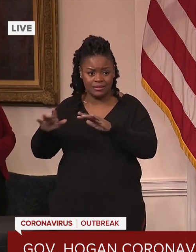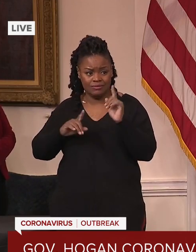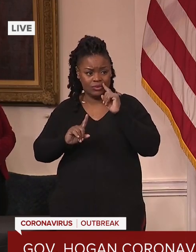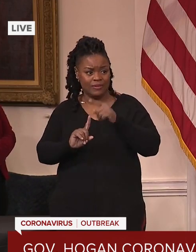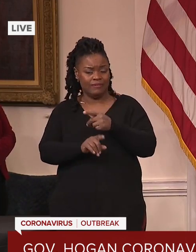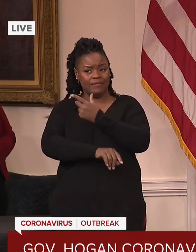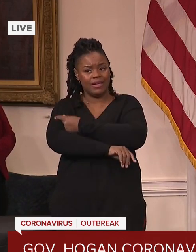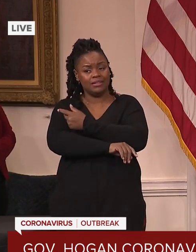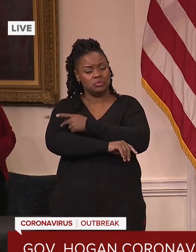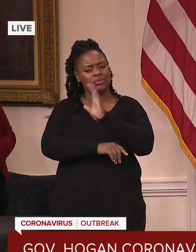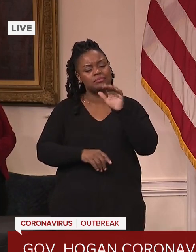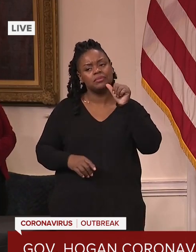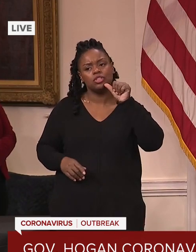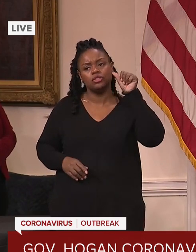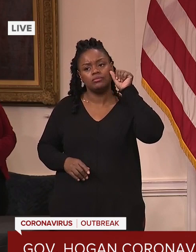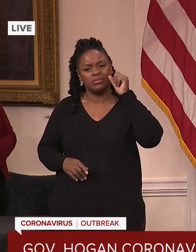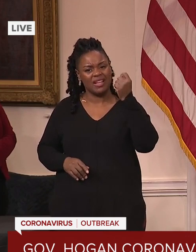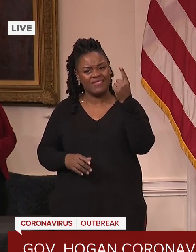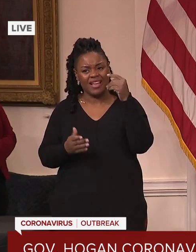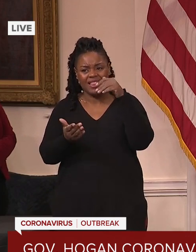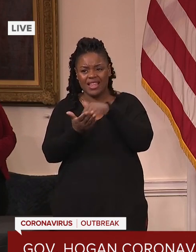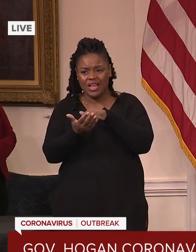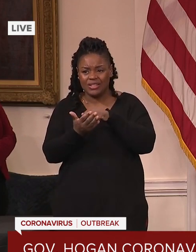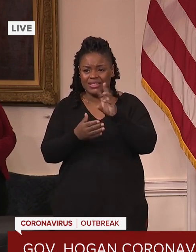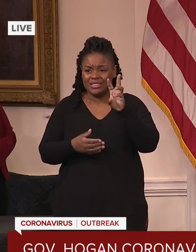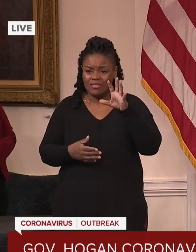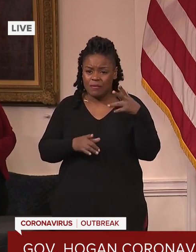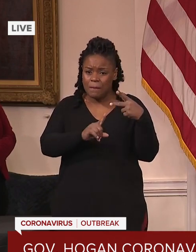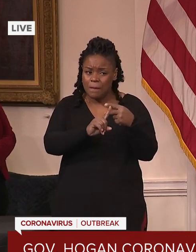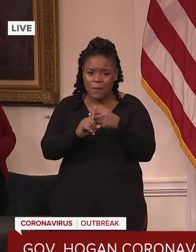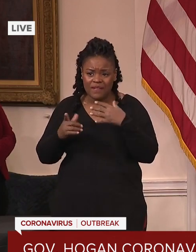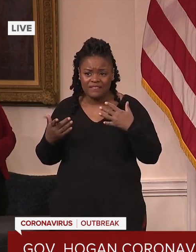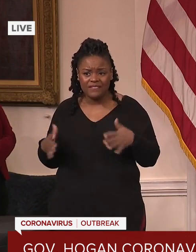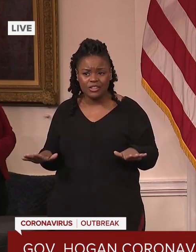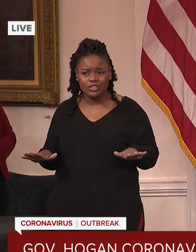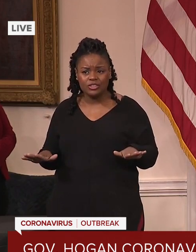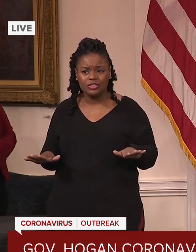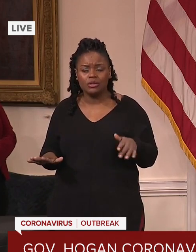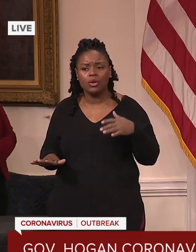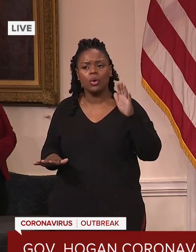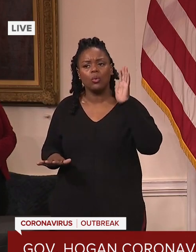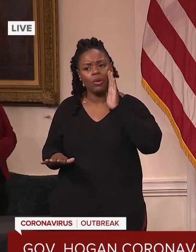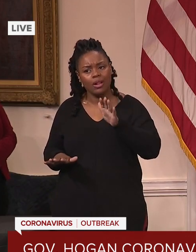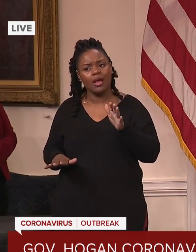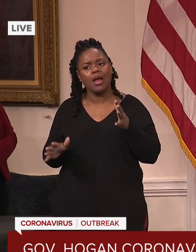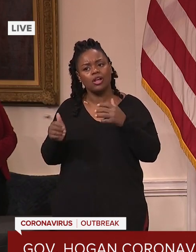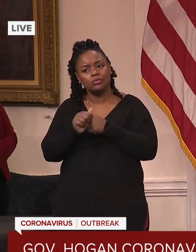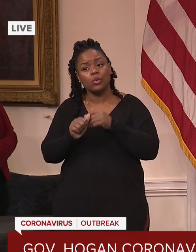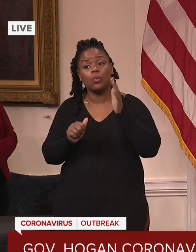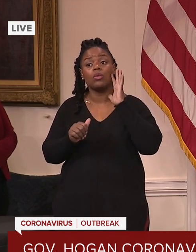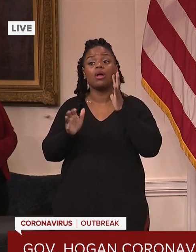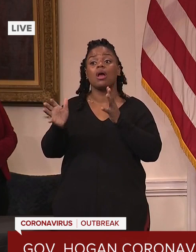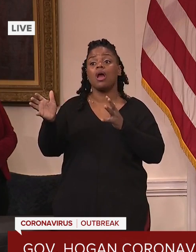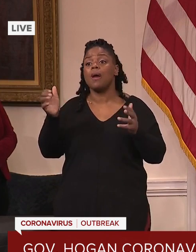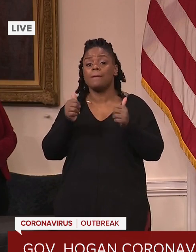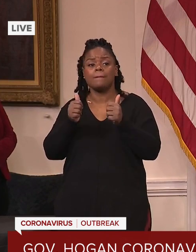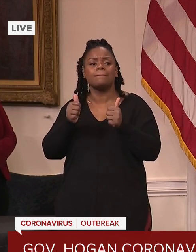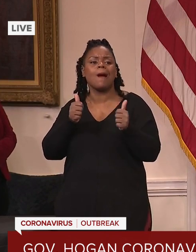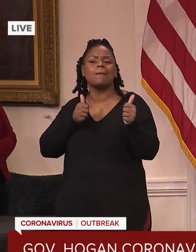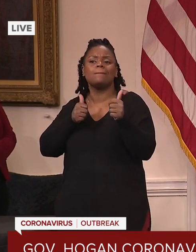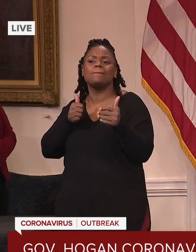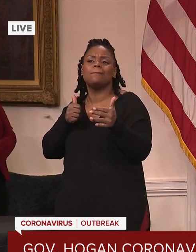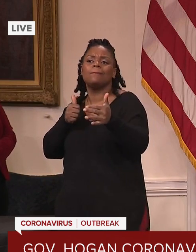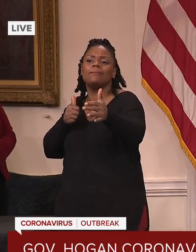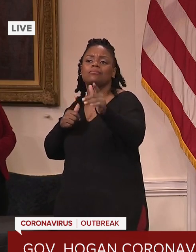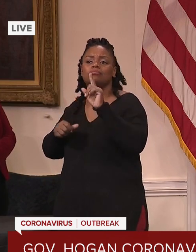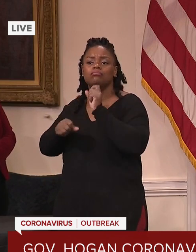That's more than they gave us for the day. We're going to catch up. It's going to we're going to outpace. We're going to be getting to the point where we go. We don't have any more vaccines. We're